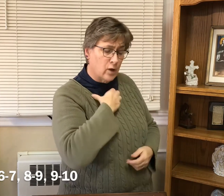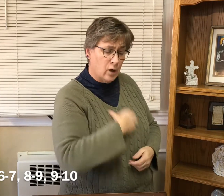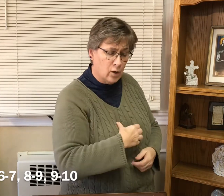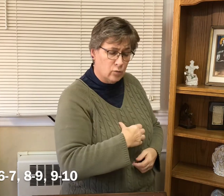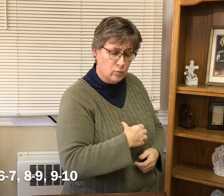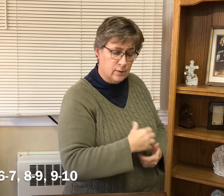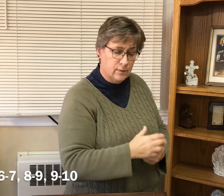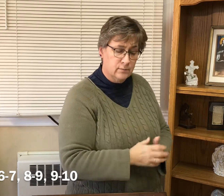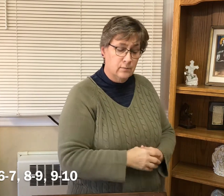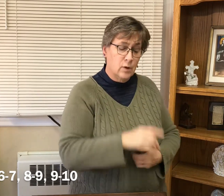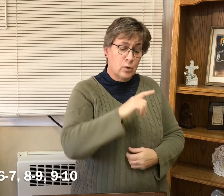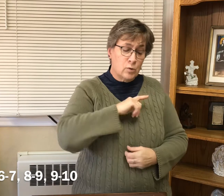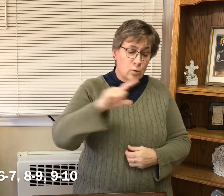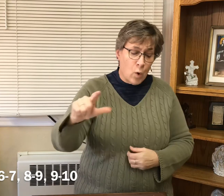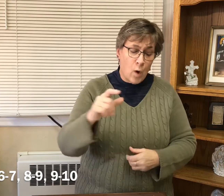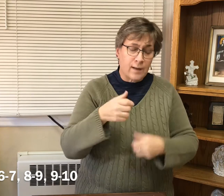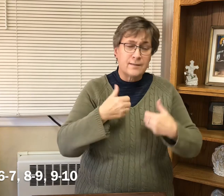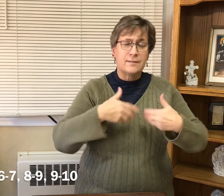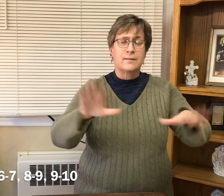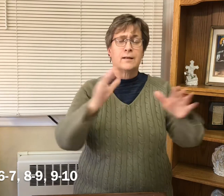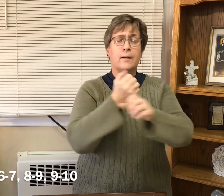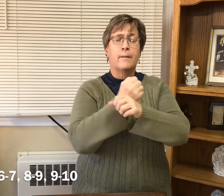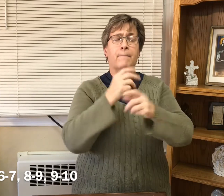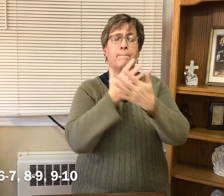hungry. The Lord sets captives free.